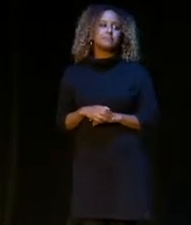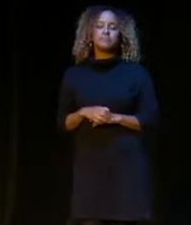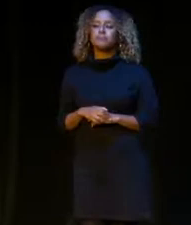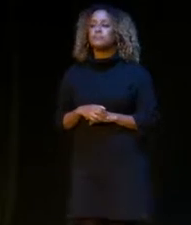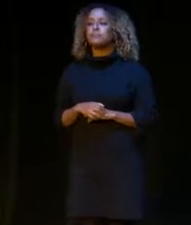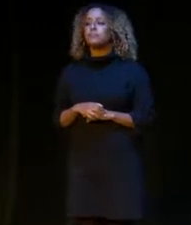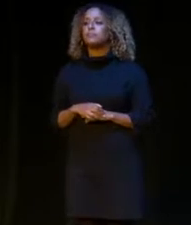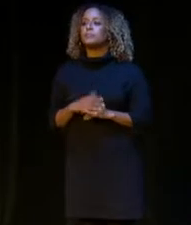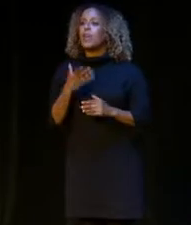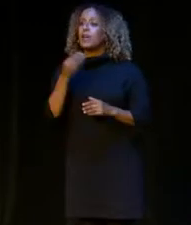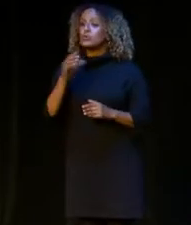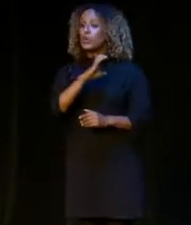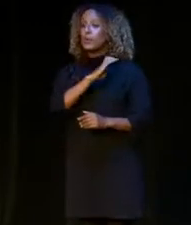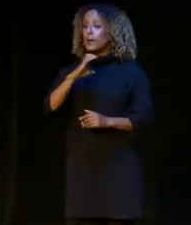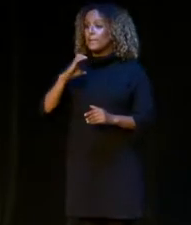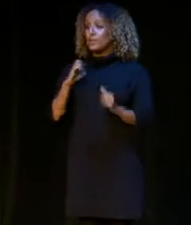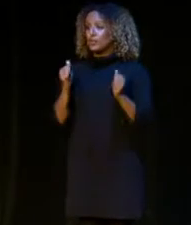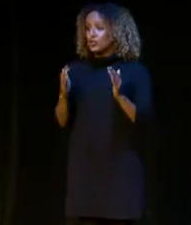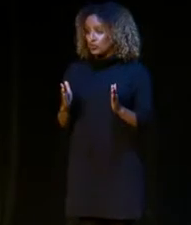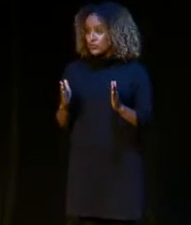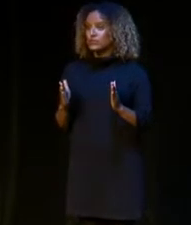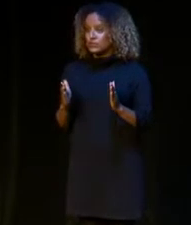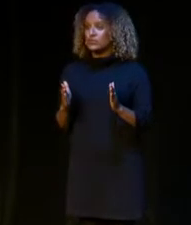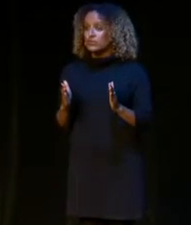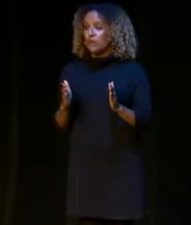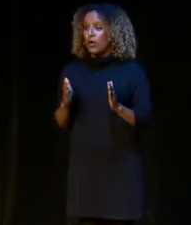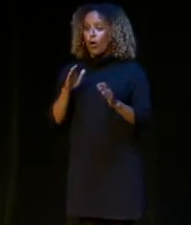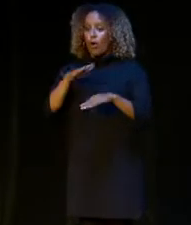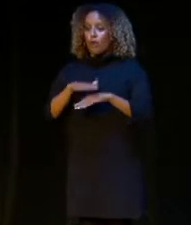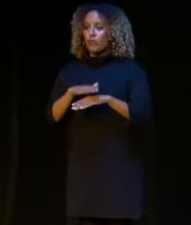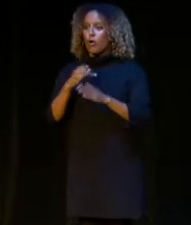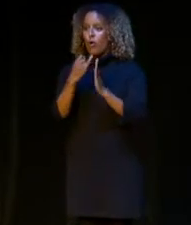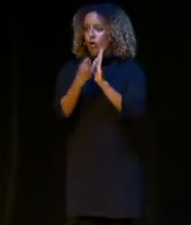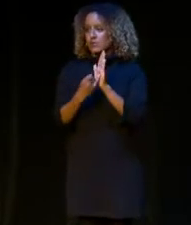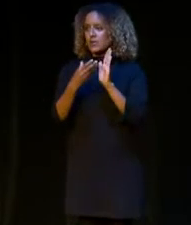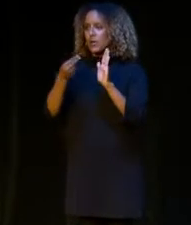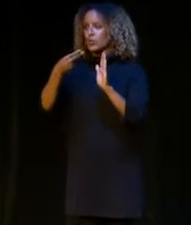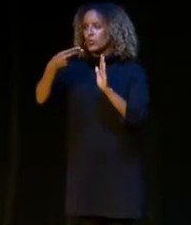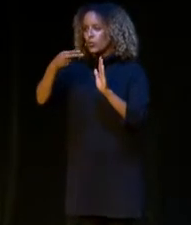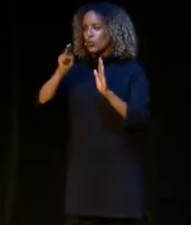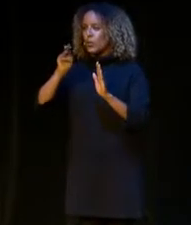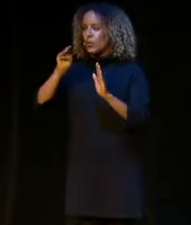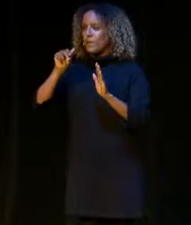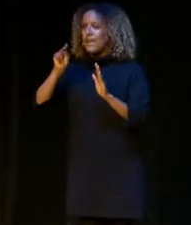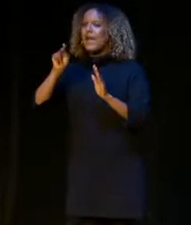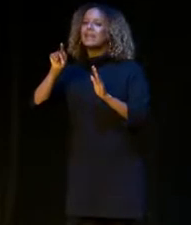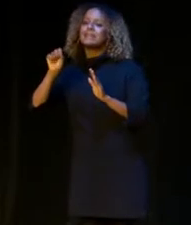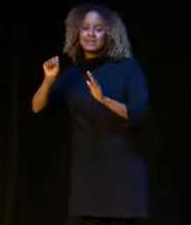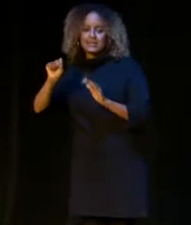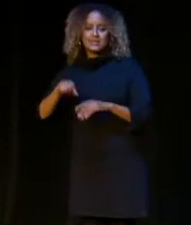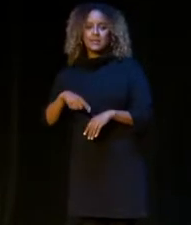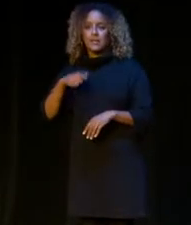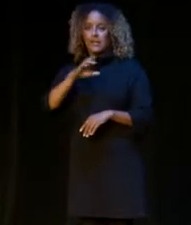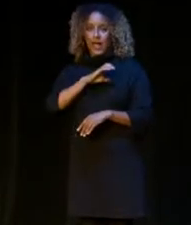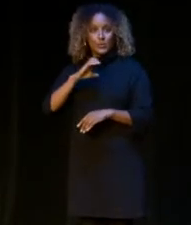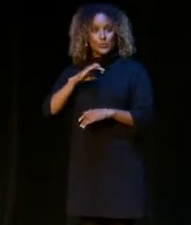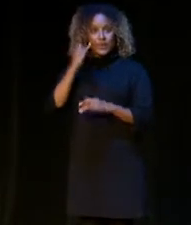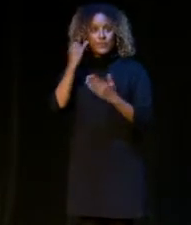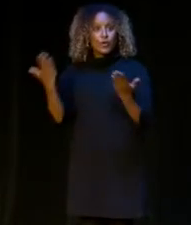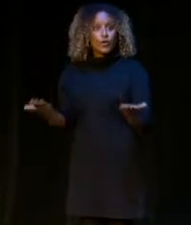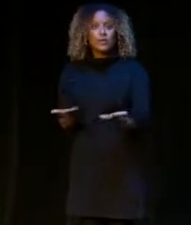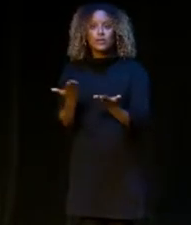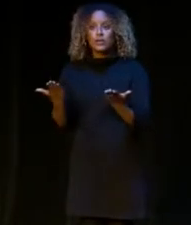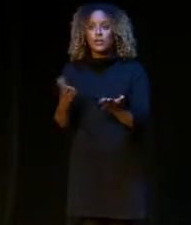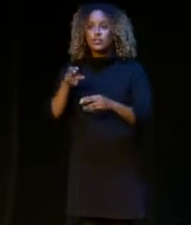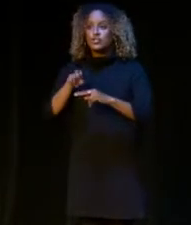And to the commissioners on the Arts and Humanities Council, if they are here, I